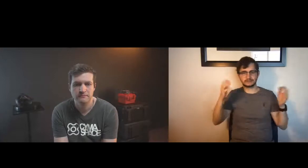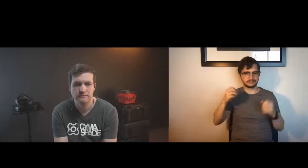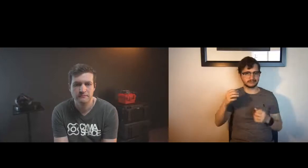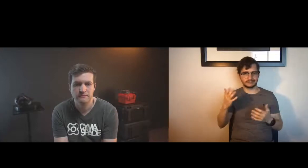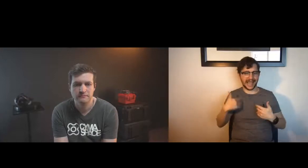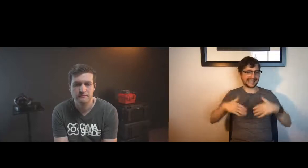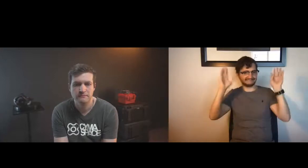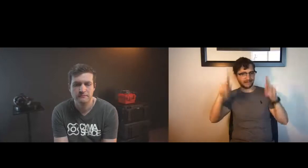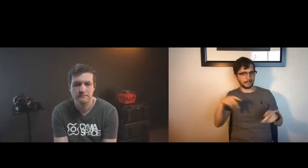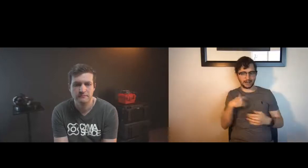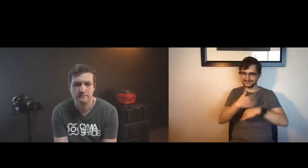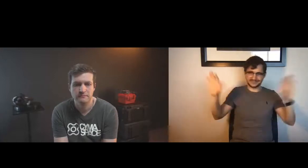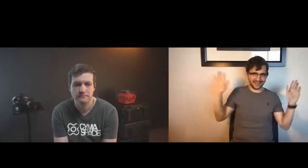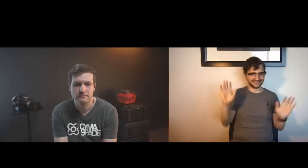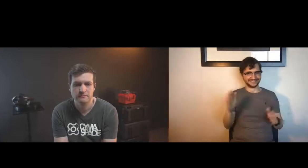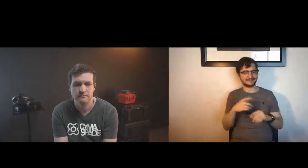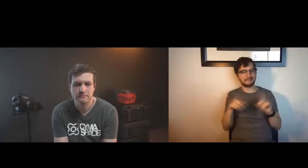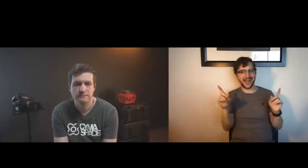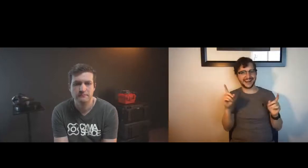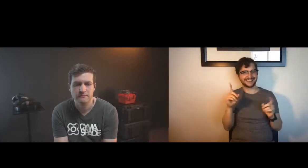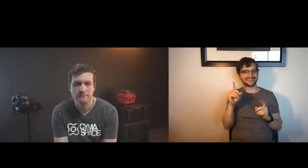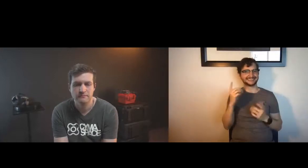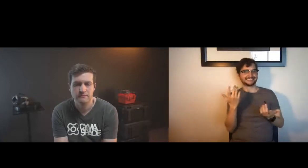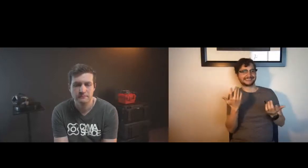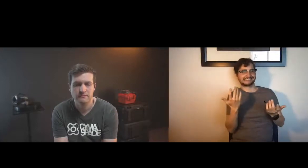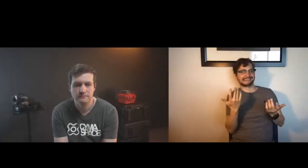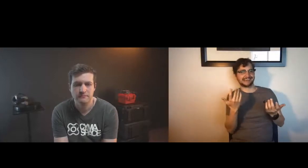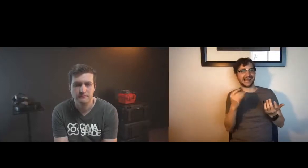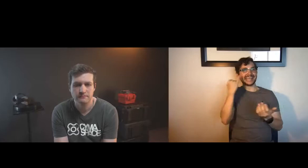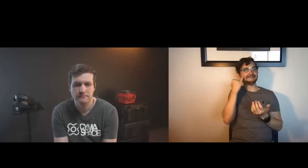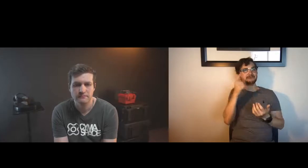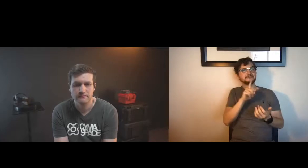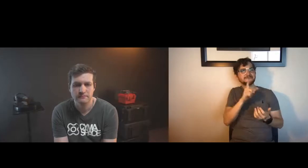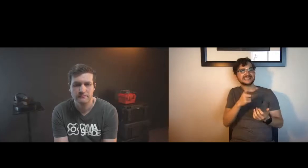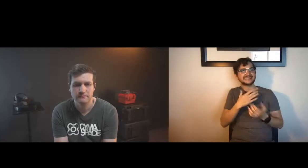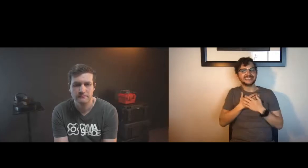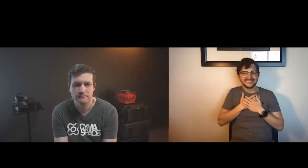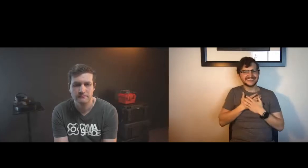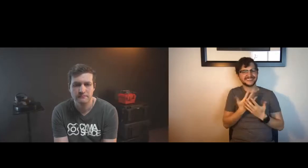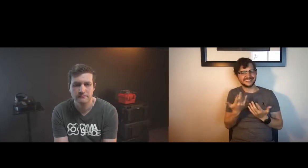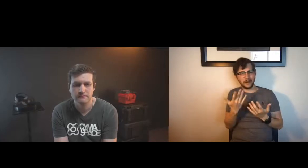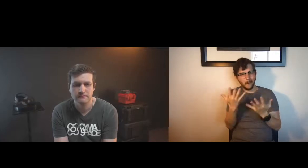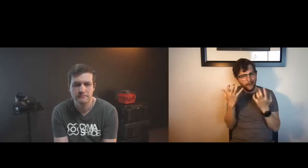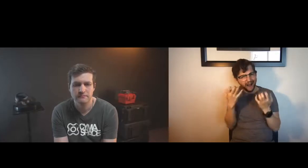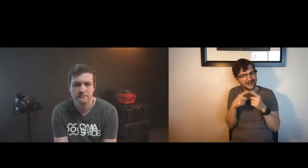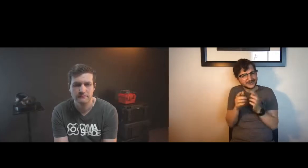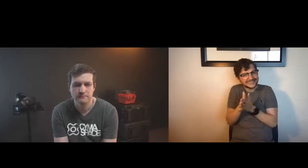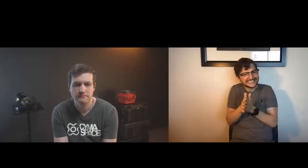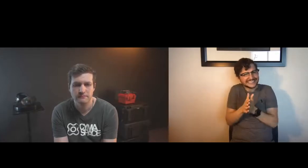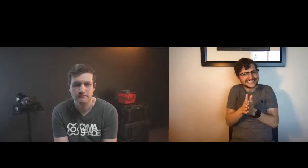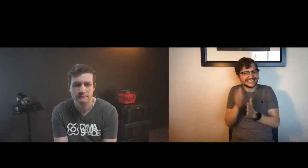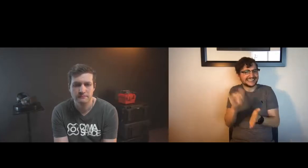exhaustion i also completely relate with that that it's so tempting at times to just say i give up i'm done with it i've had it